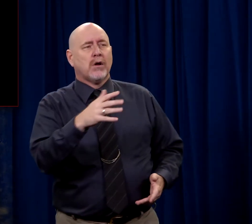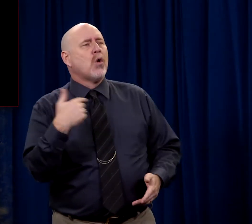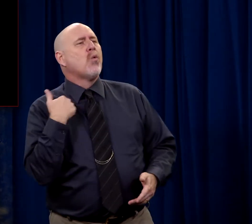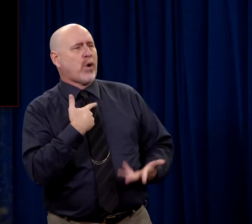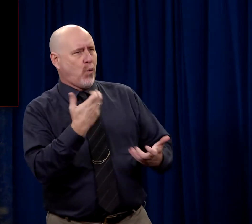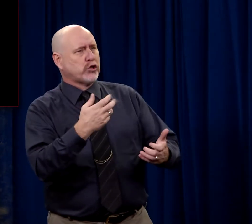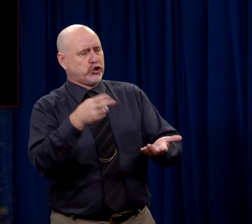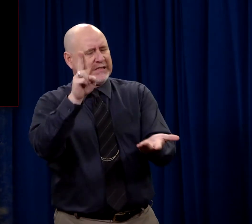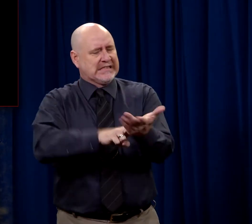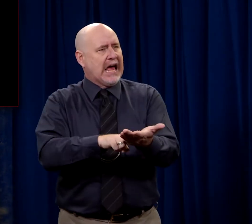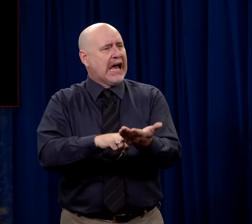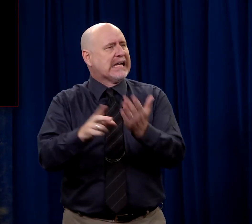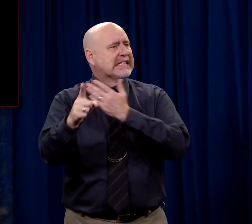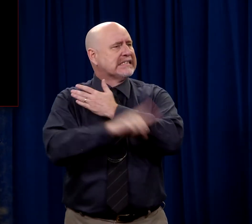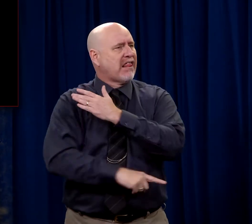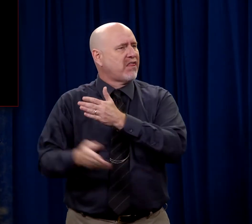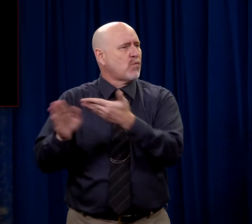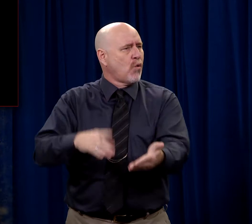said, well, we want you to sign a death warrant.